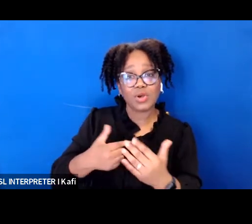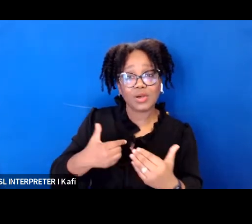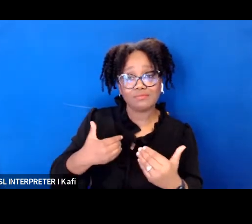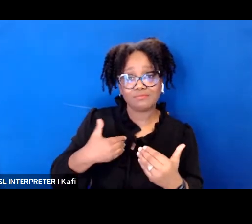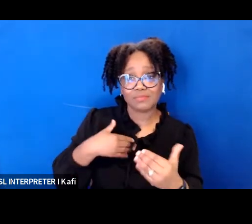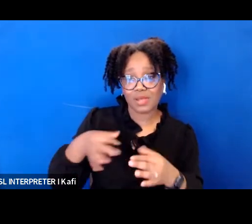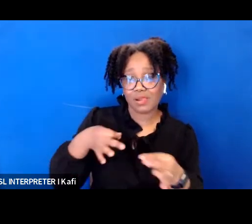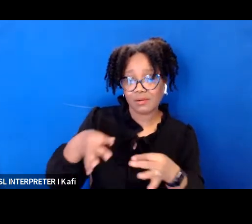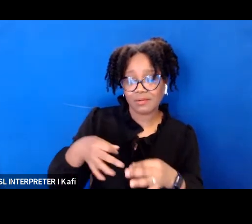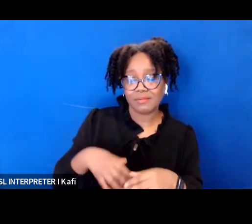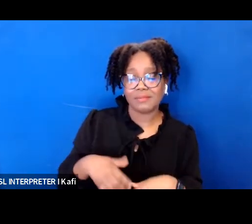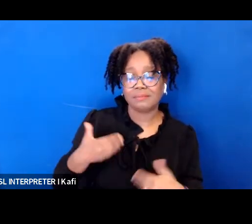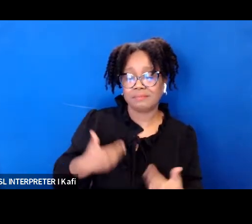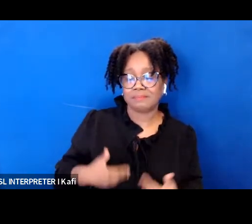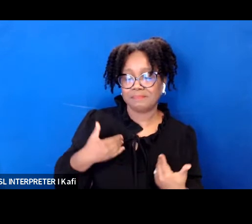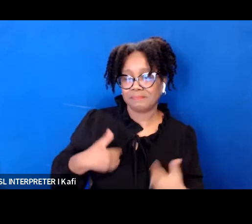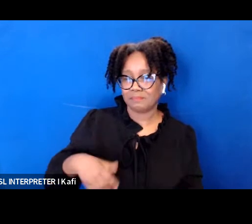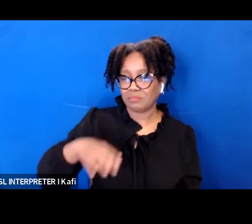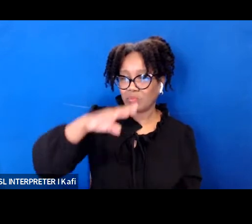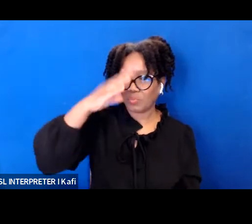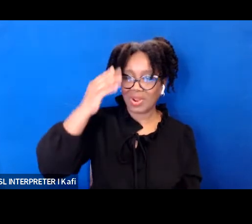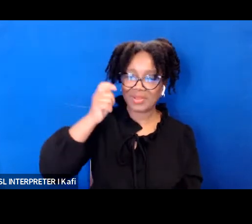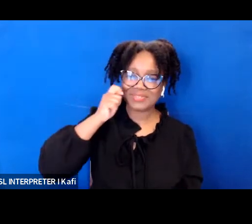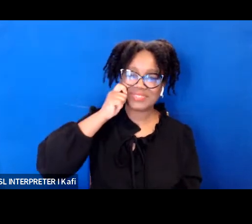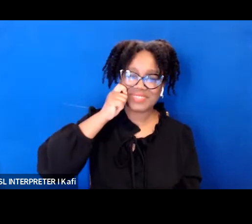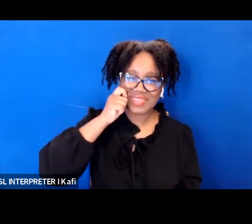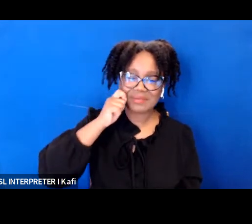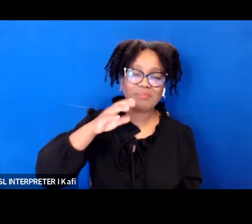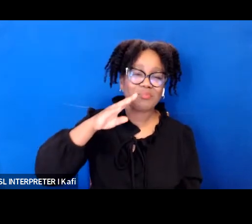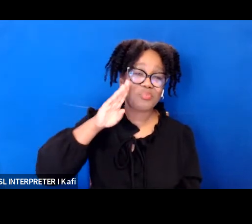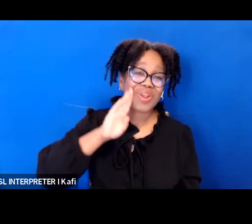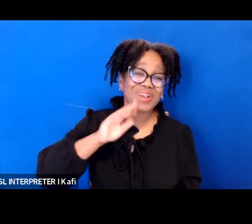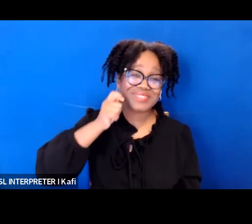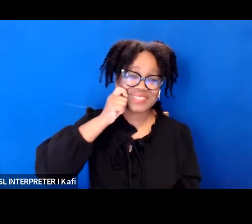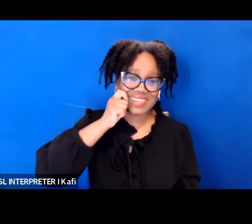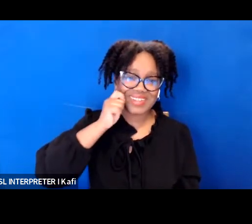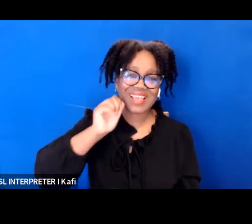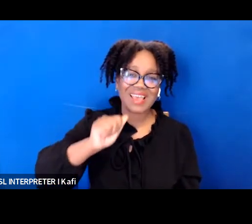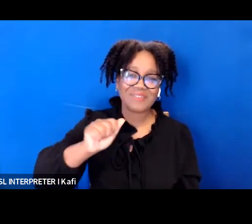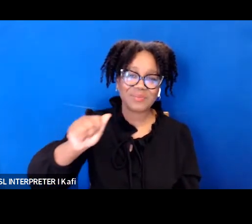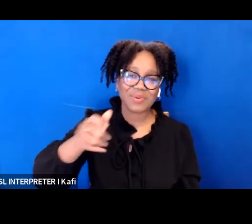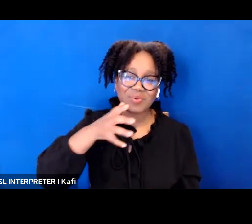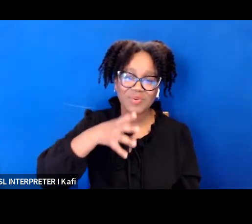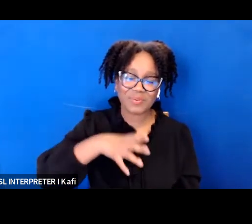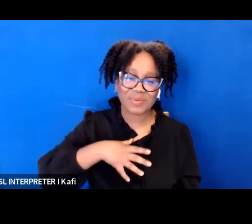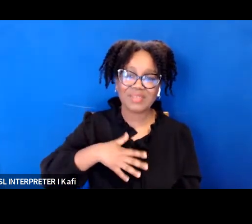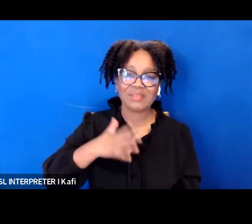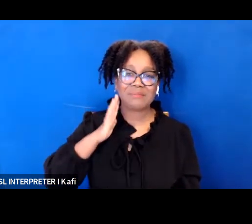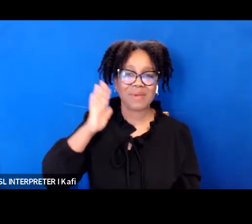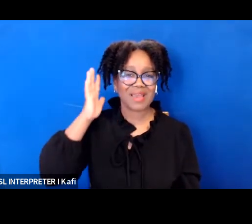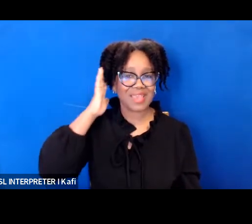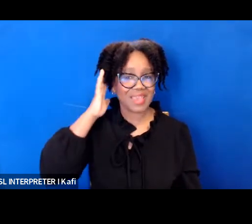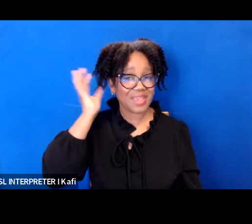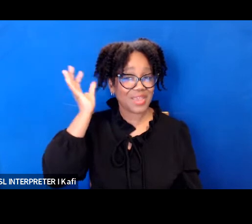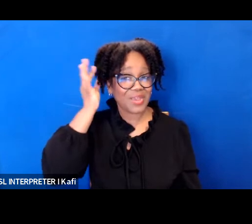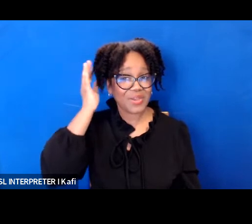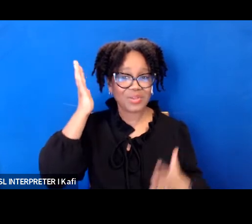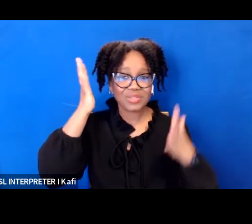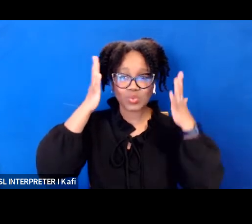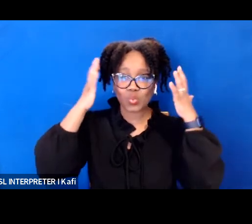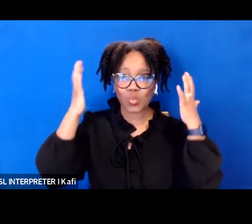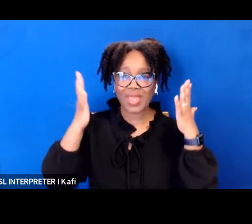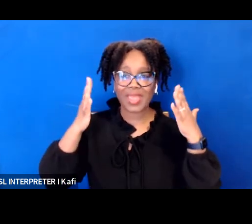american woman um my hair is wavy long brown wavy medium hair um my background is